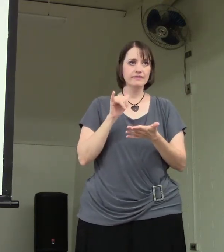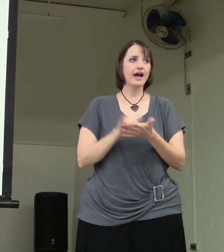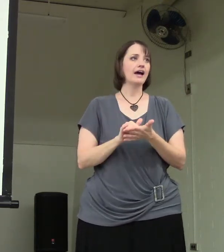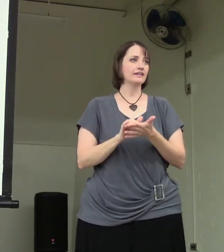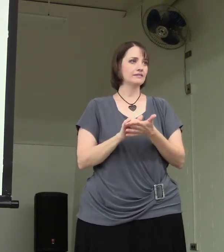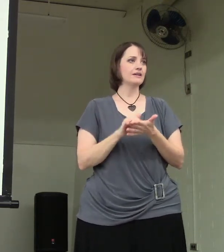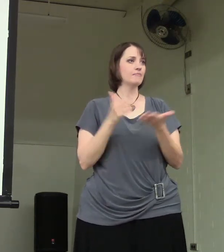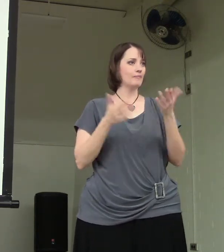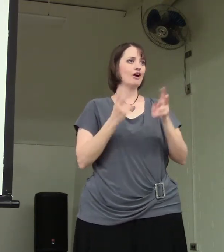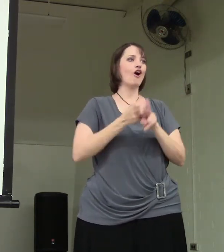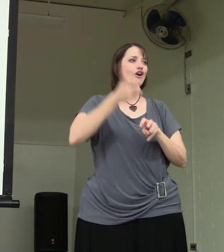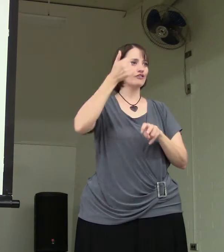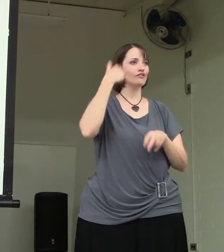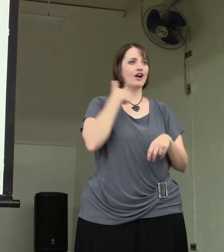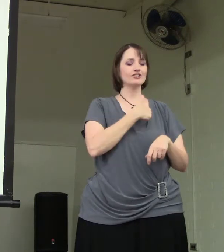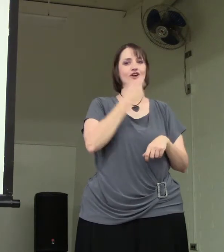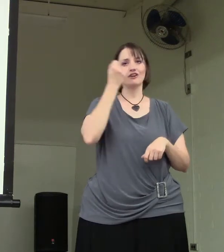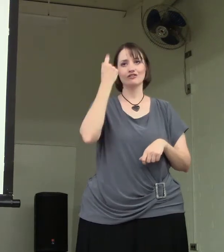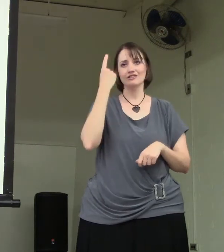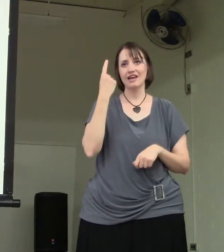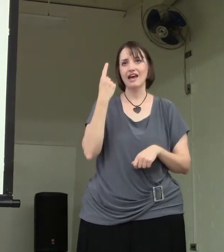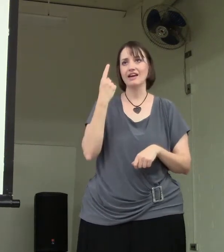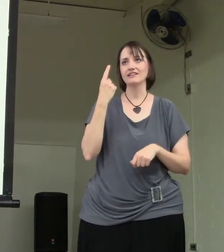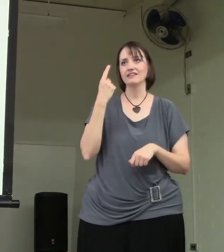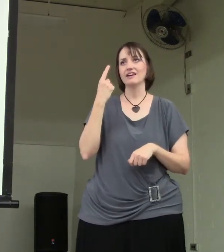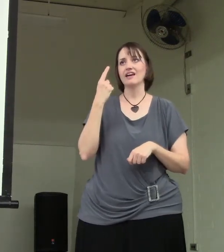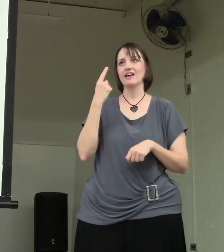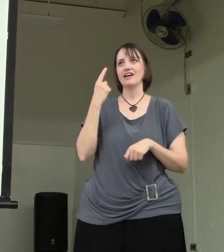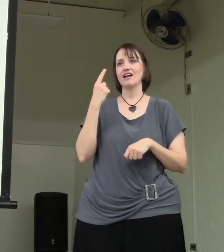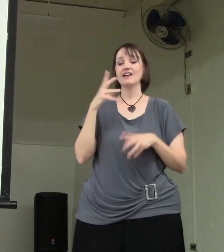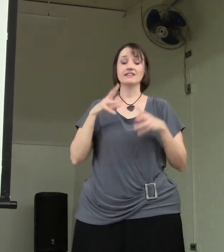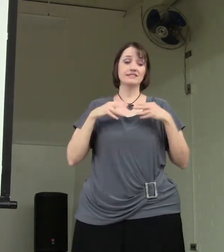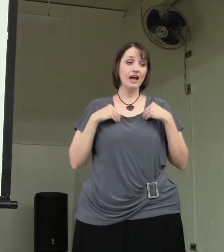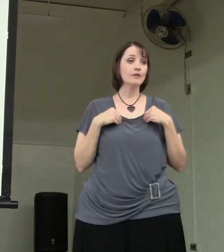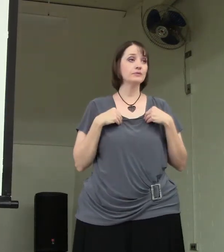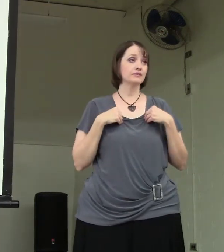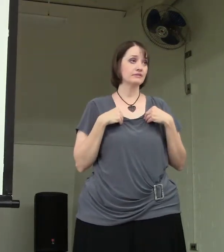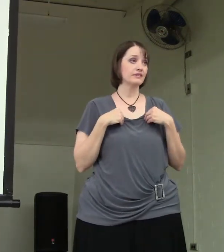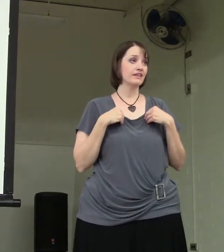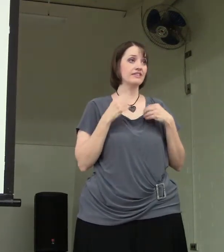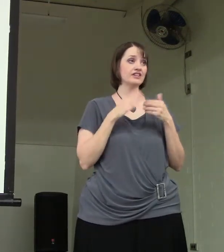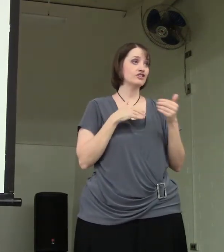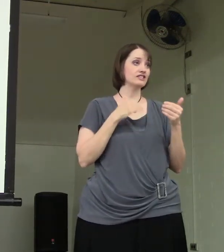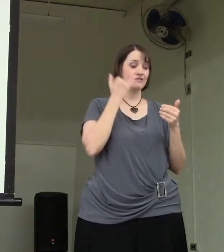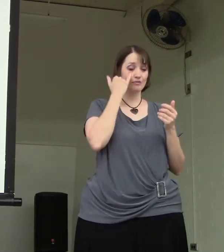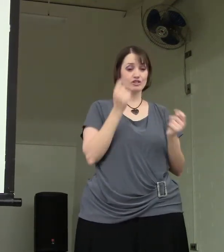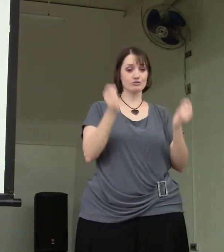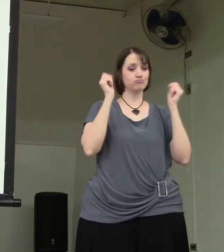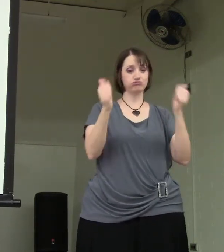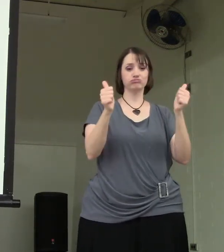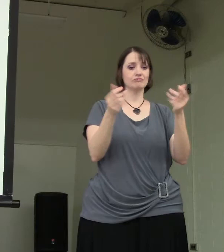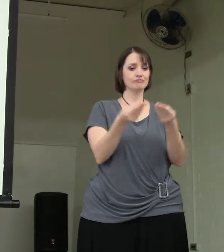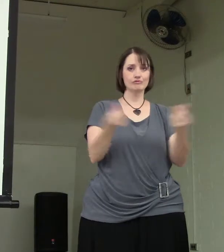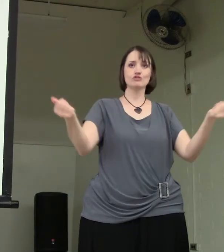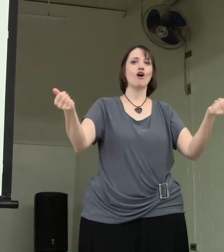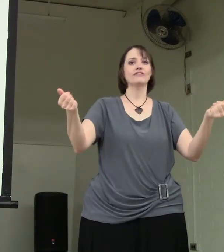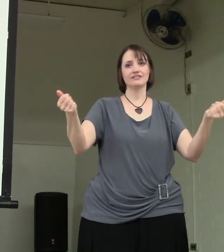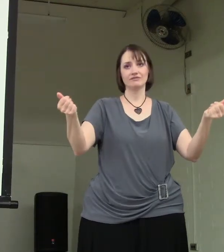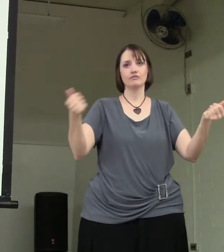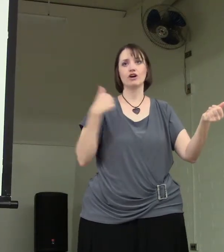That might be harder for us to understand and accept than just if he would just solve it for